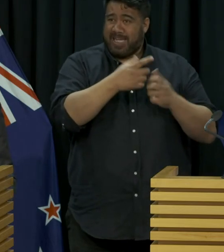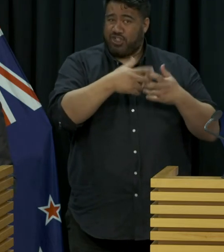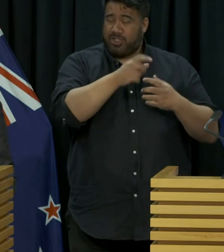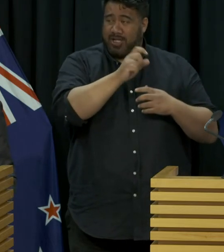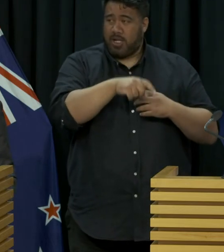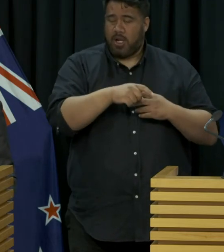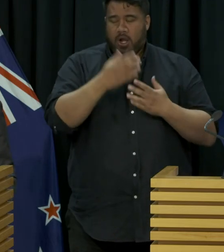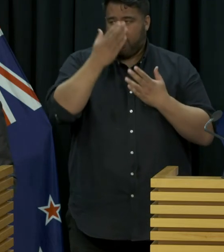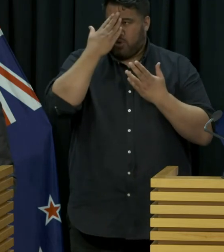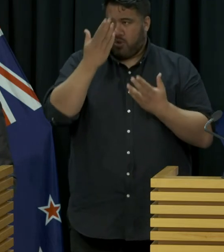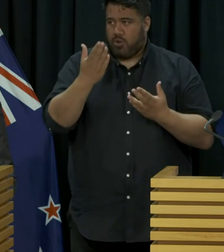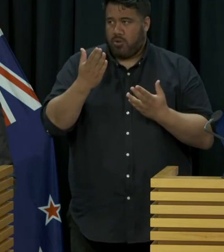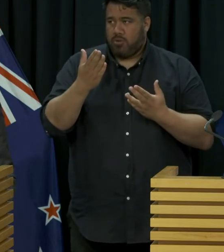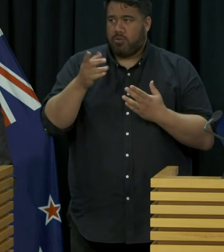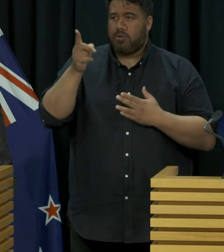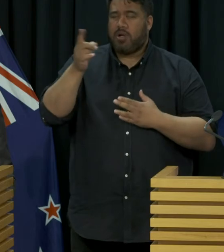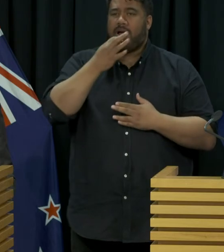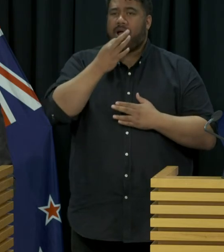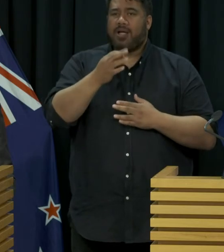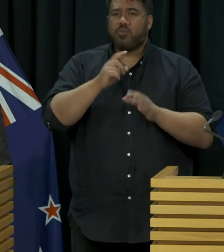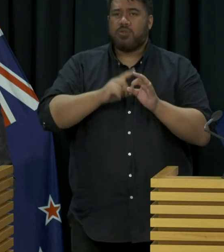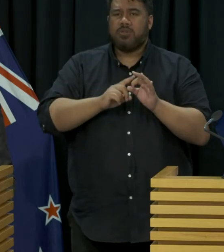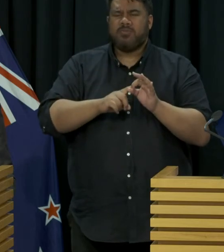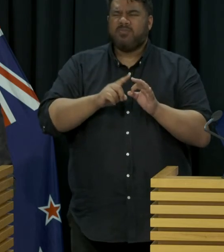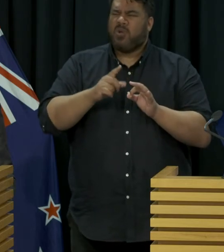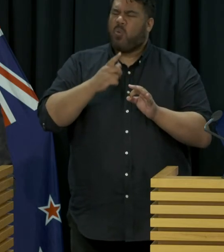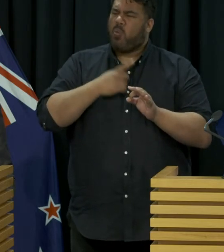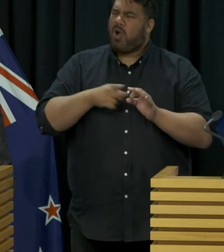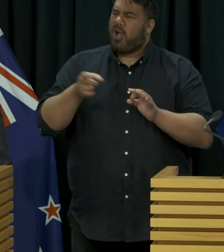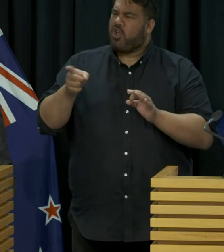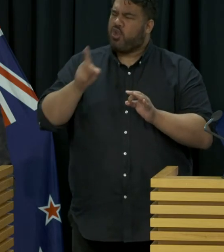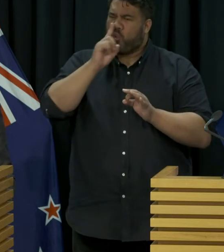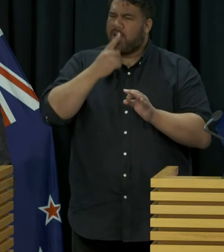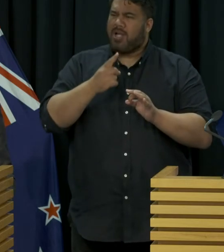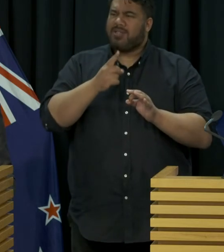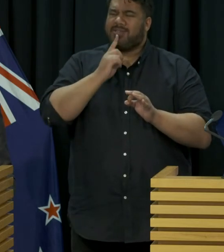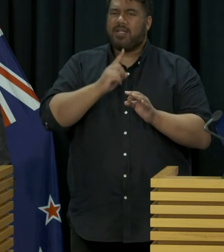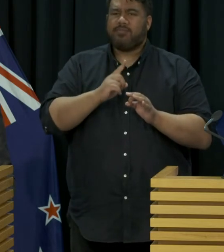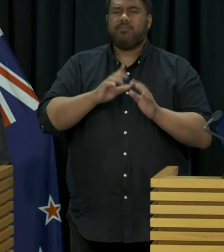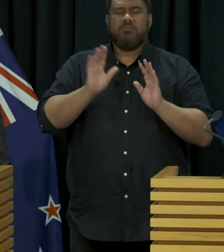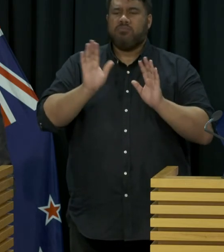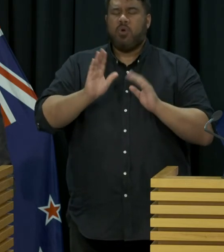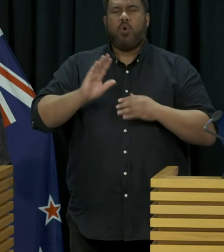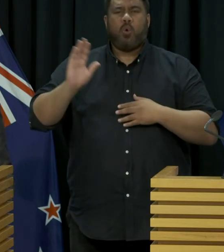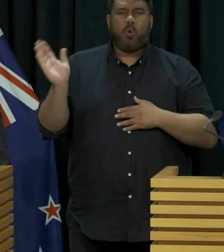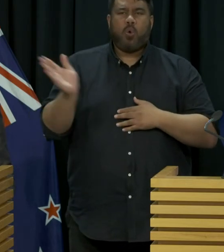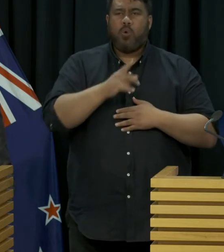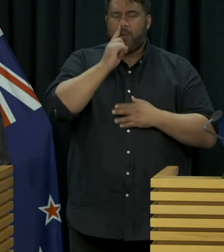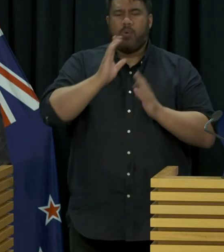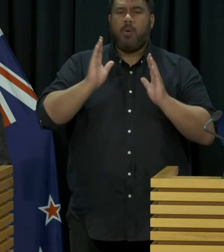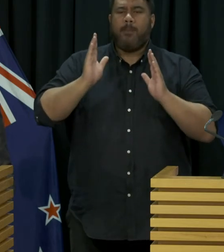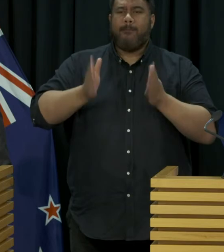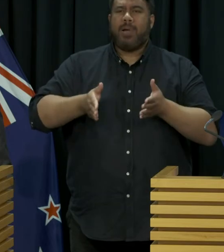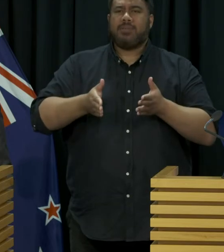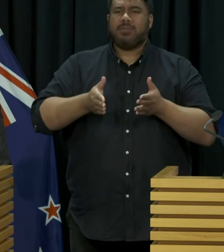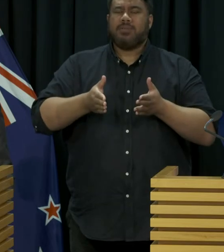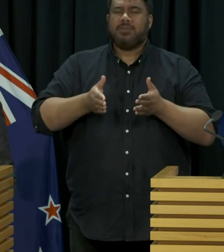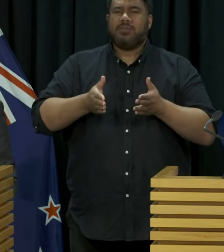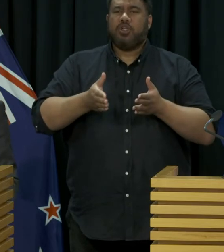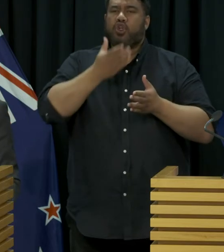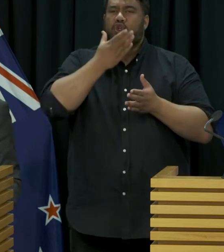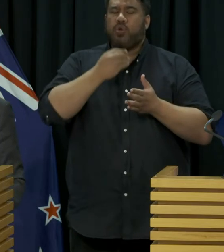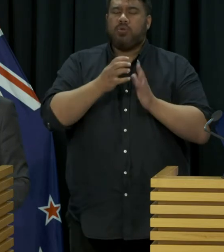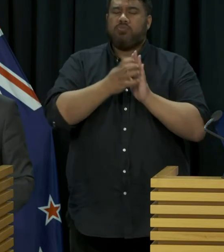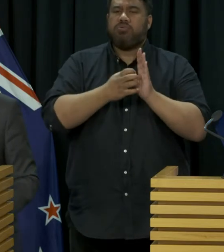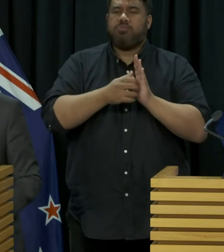sorry why can't you make it compulsory for people to swipe the QR code whenever they go into any business